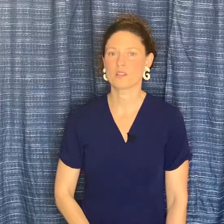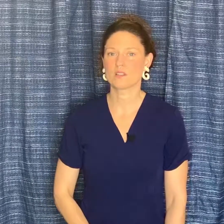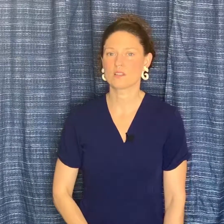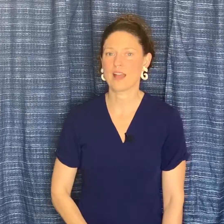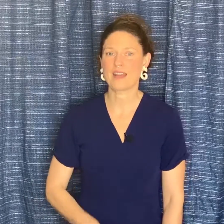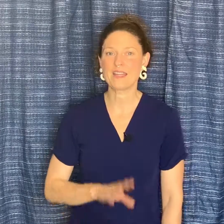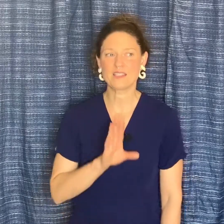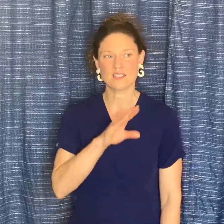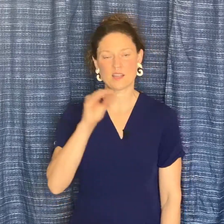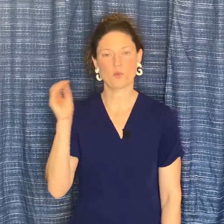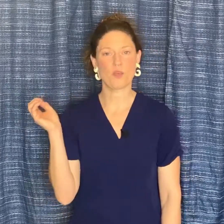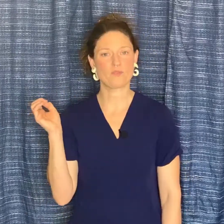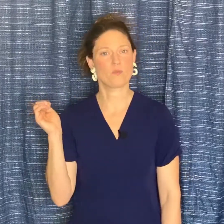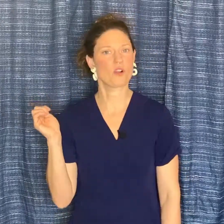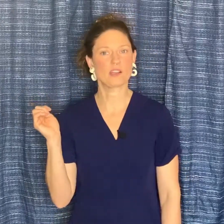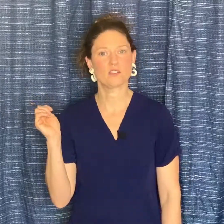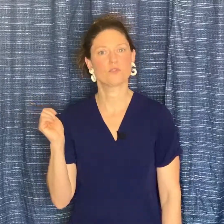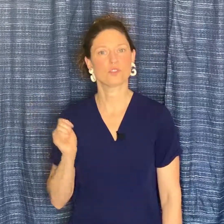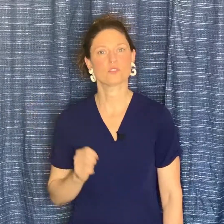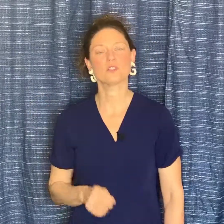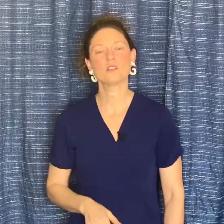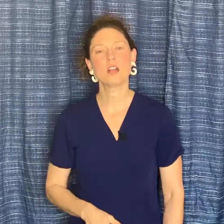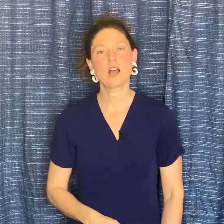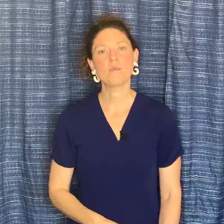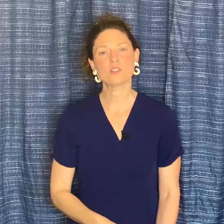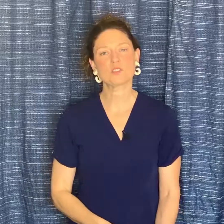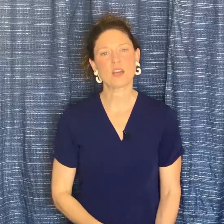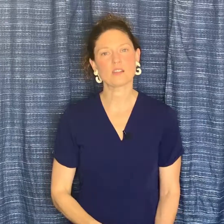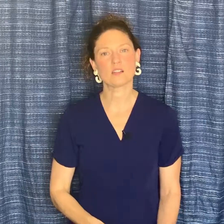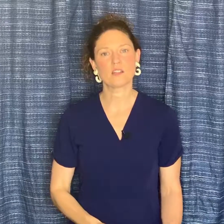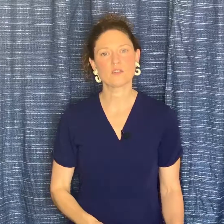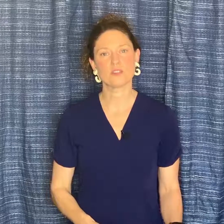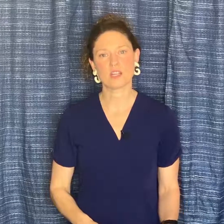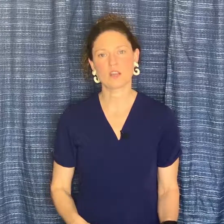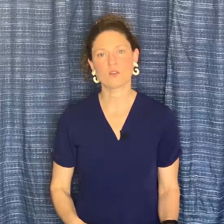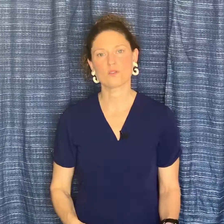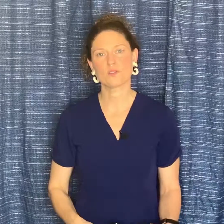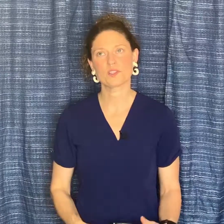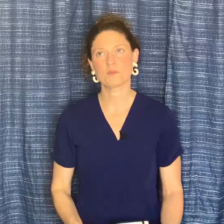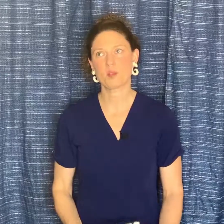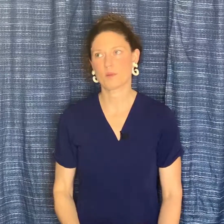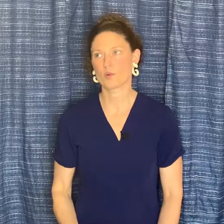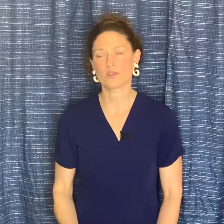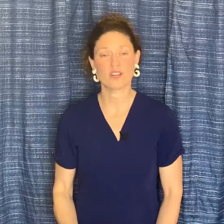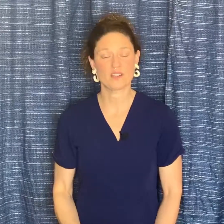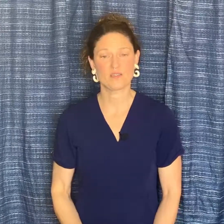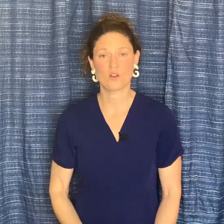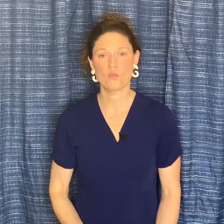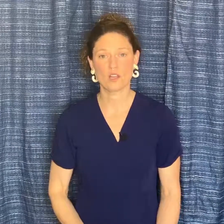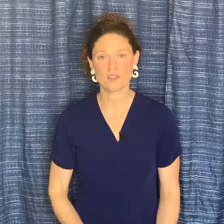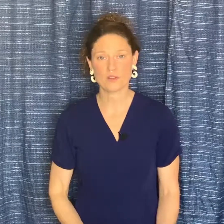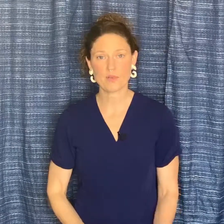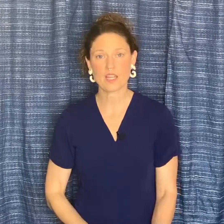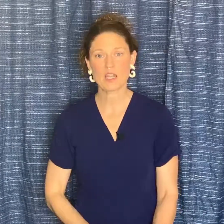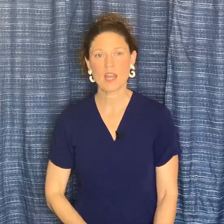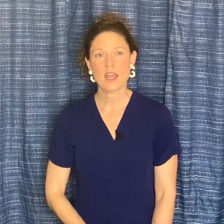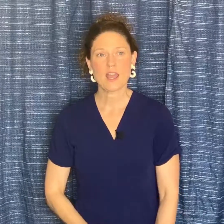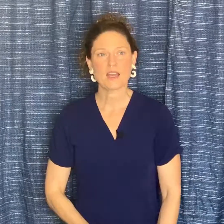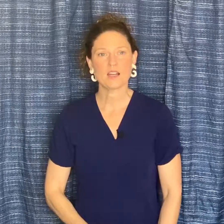I need to step away from the gratitude journal. I mentioned that in another video. September was a very difficult month for me. And I